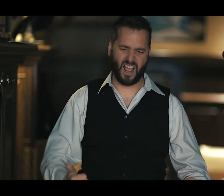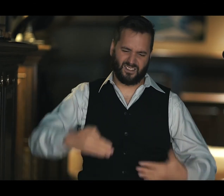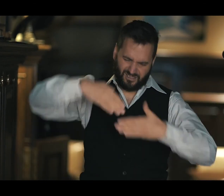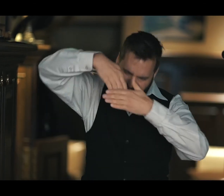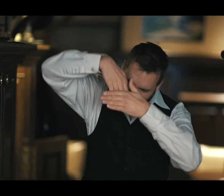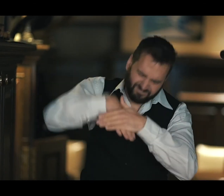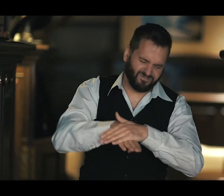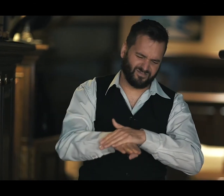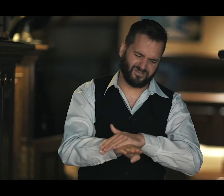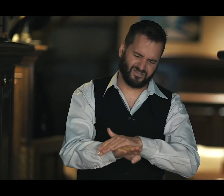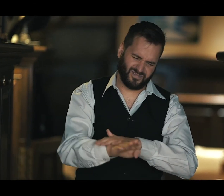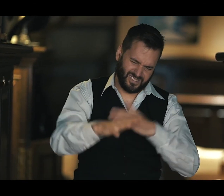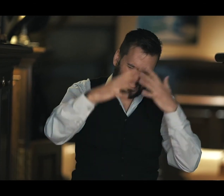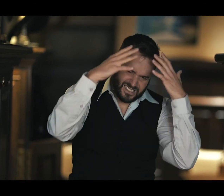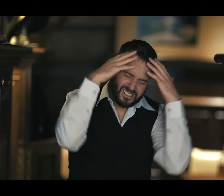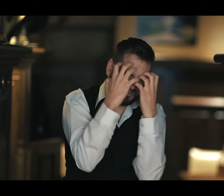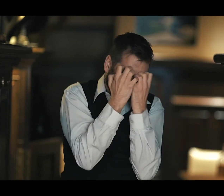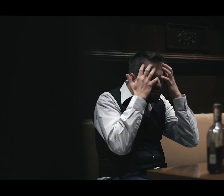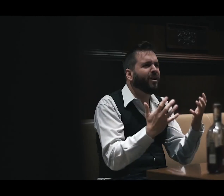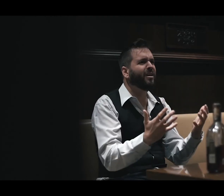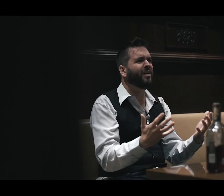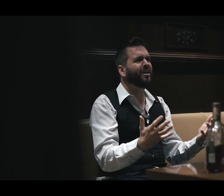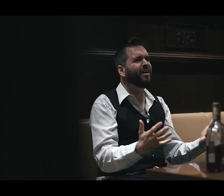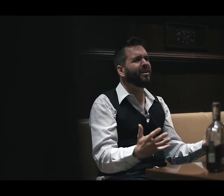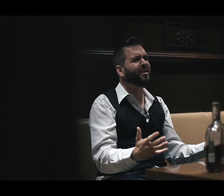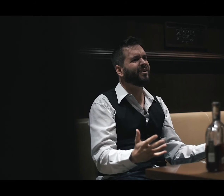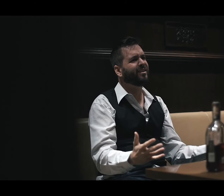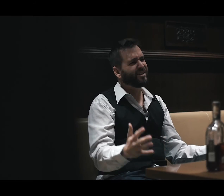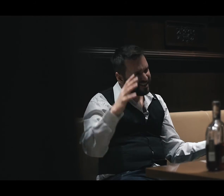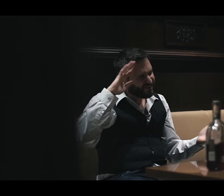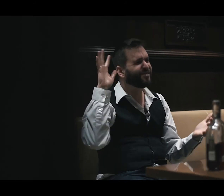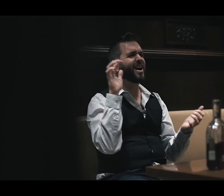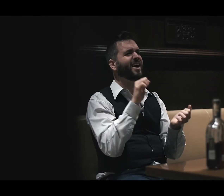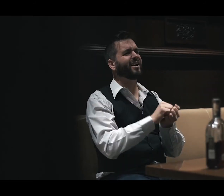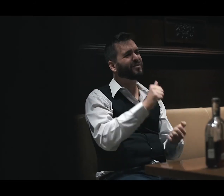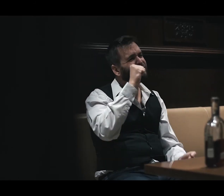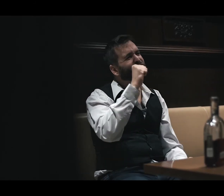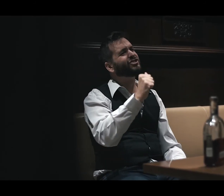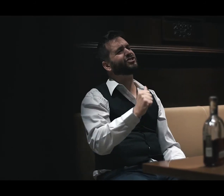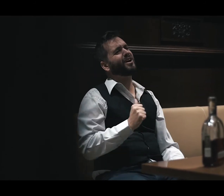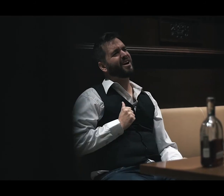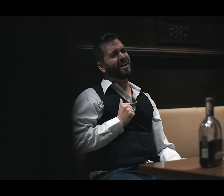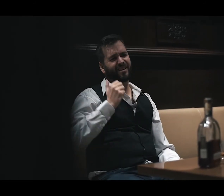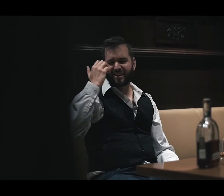a place to hide away Oh, I believe in yesterday